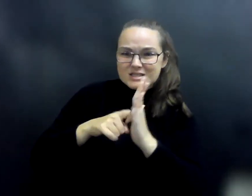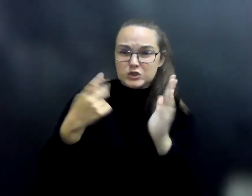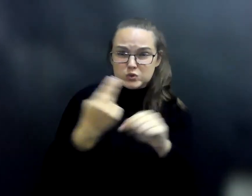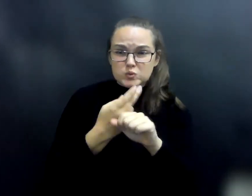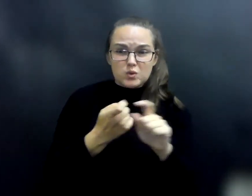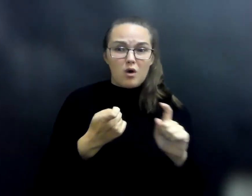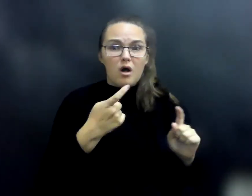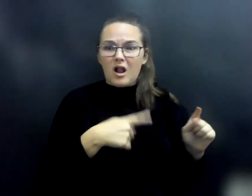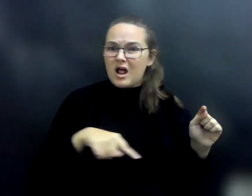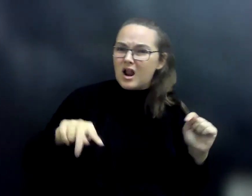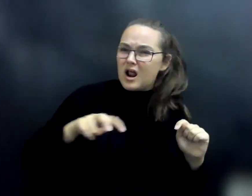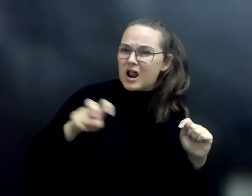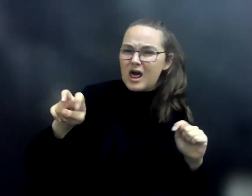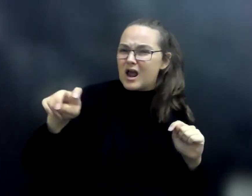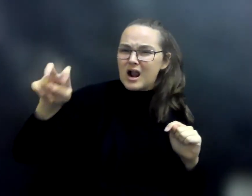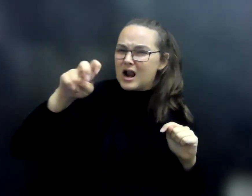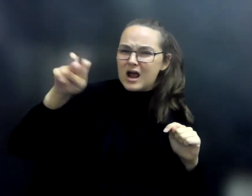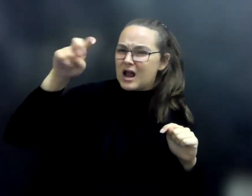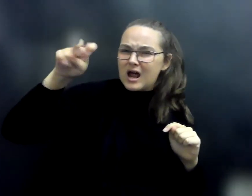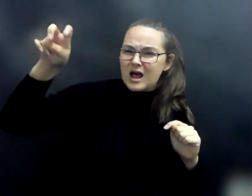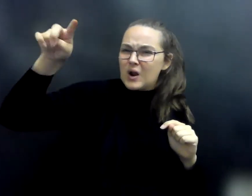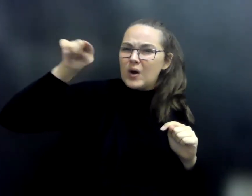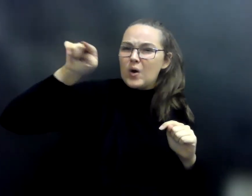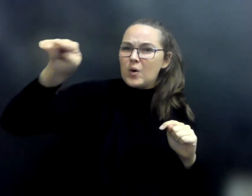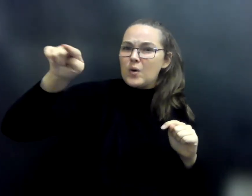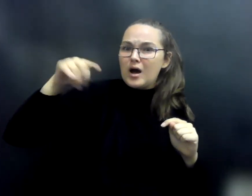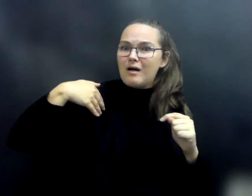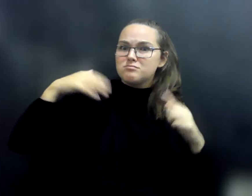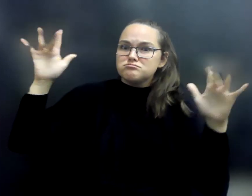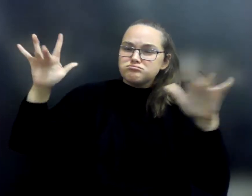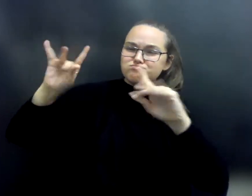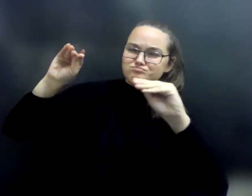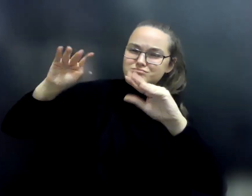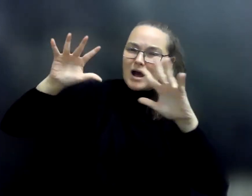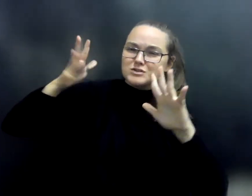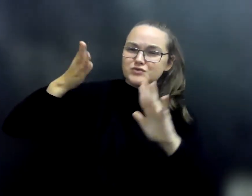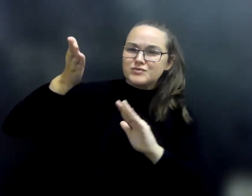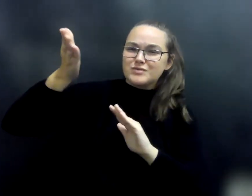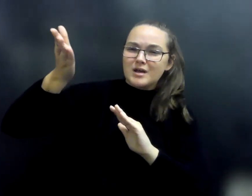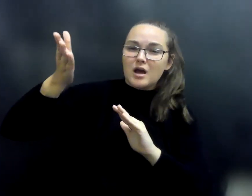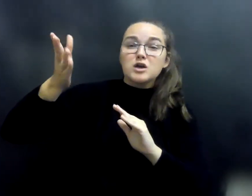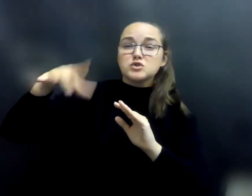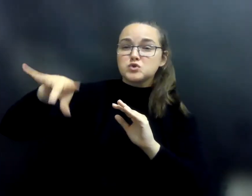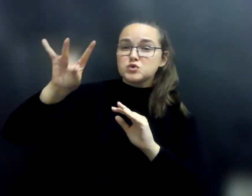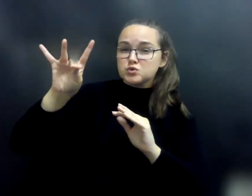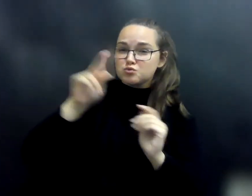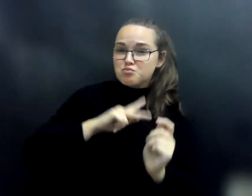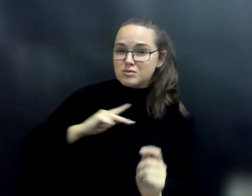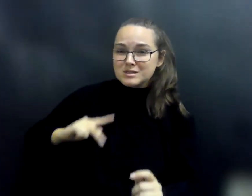you will find a room that is filled with enchanted portraits. Choose one of the princesses that you see in the portraits